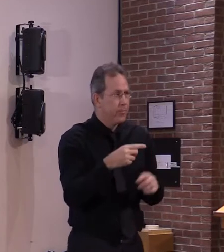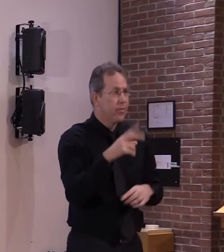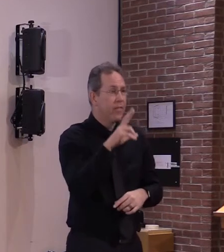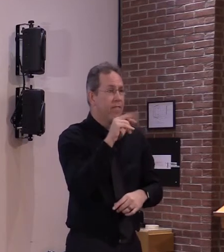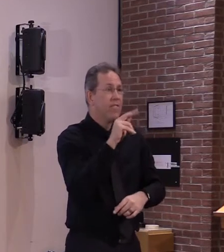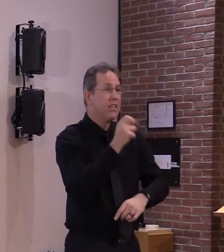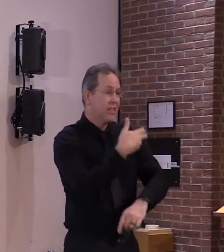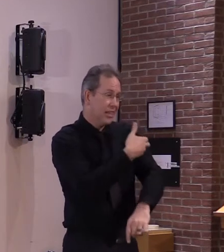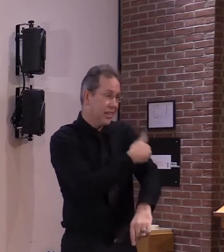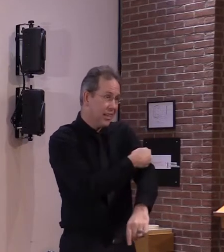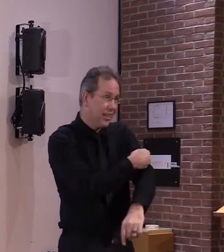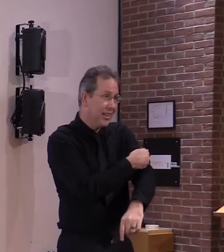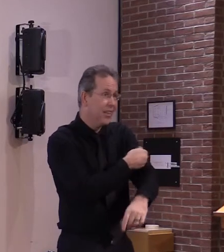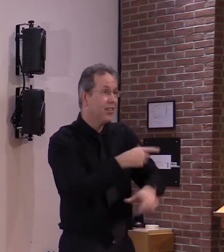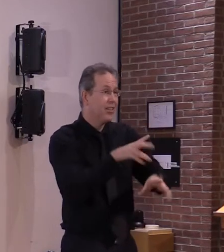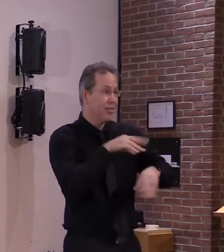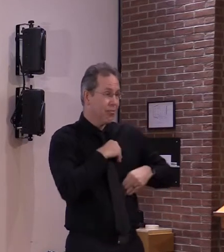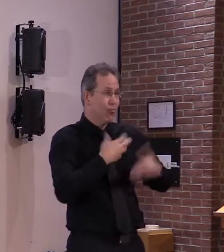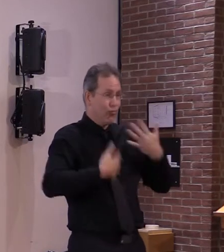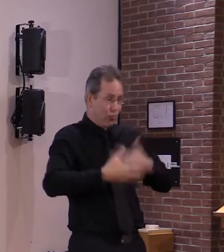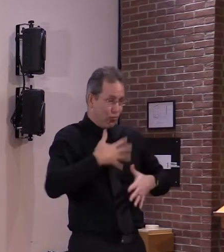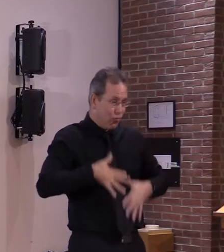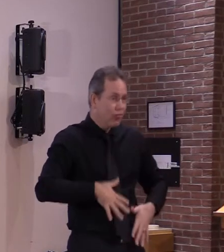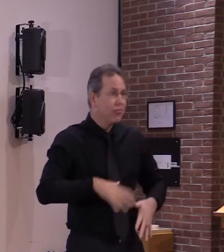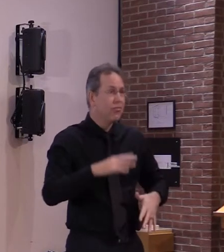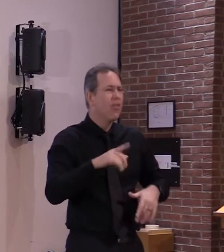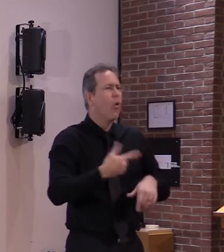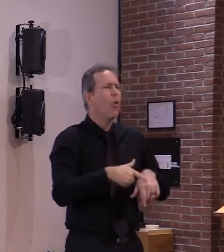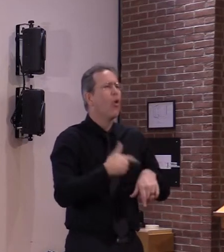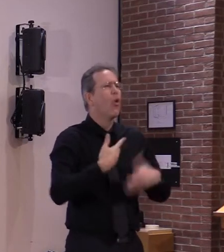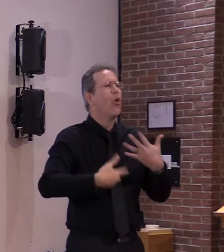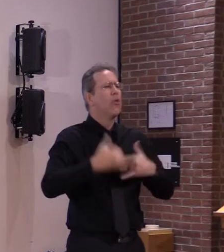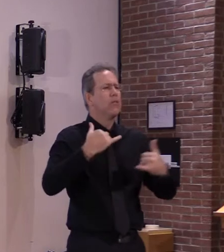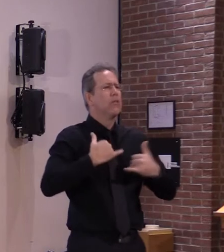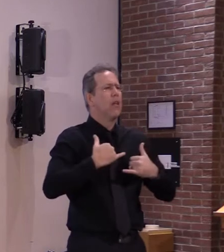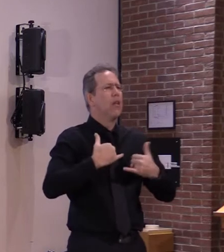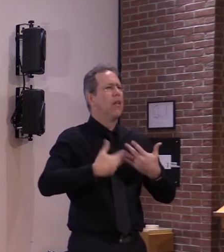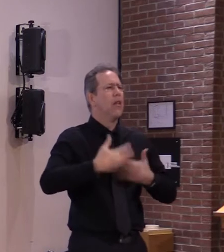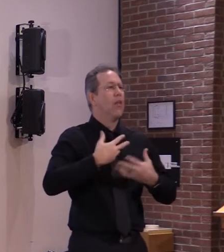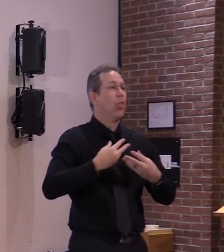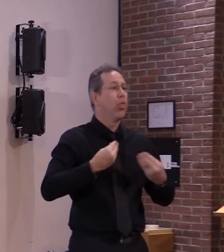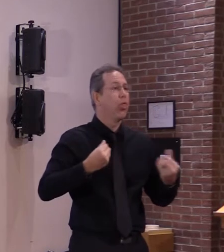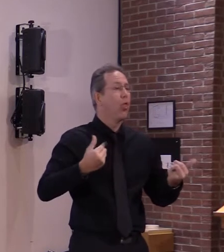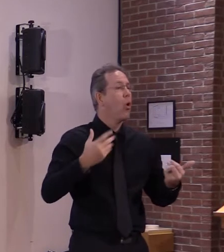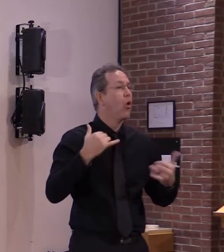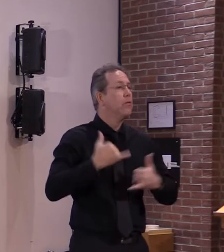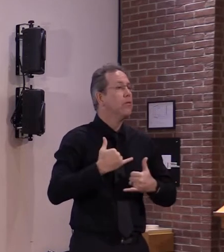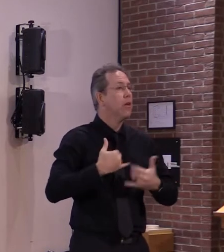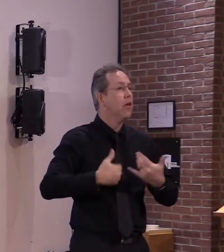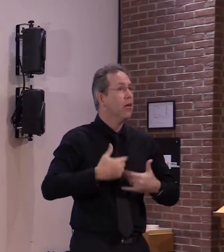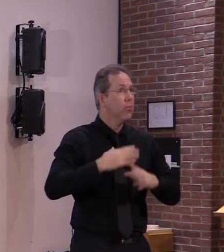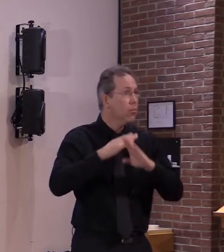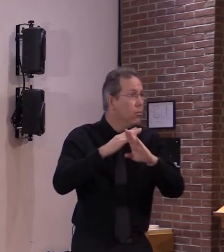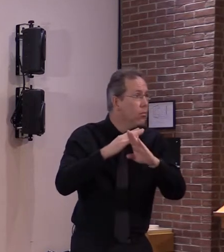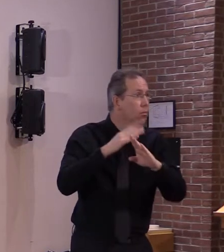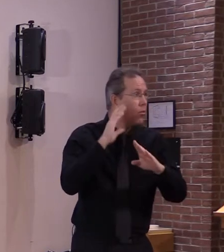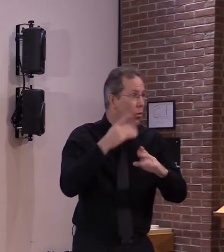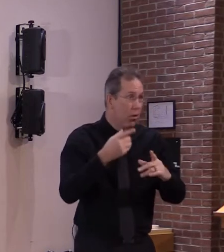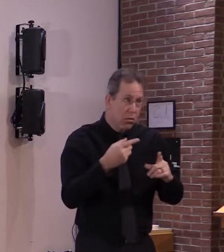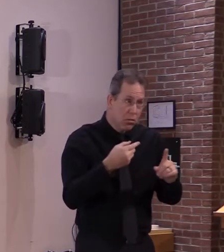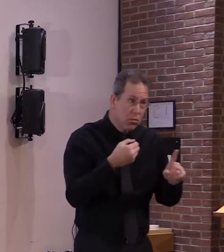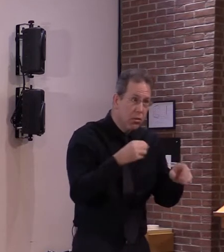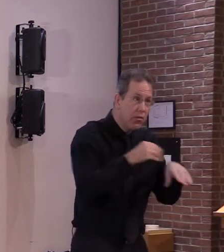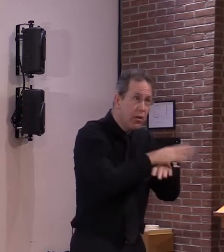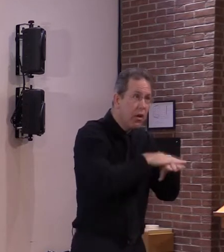and if the vaccine protects someone who has no symptoms from transmitting the virus in the mucous